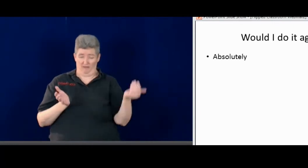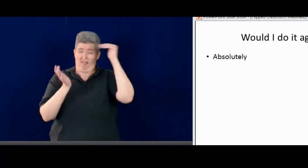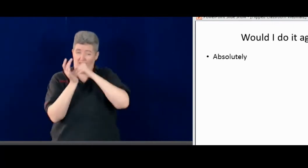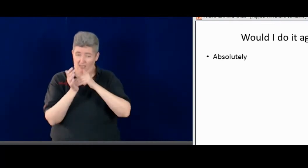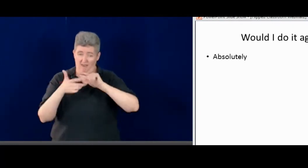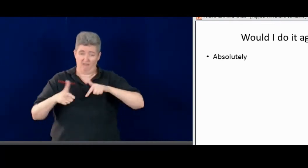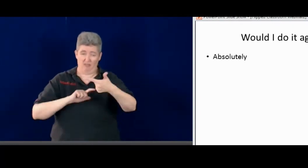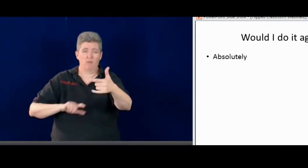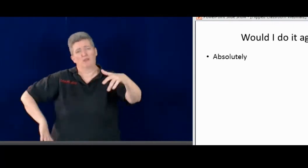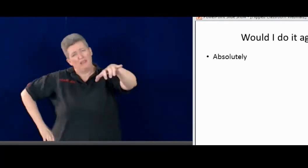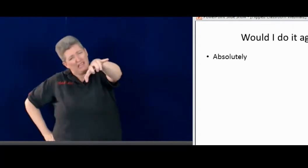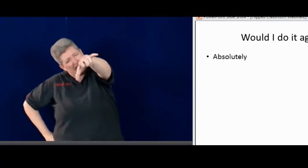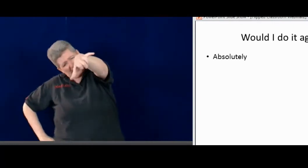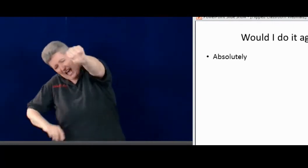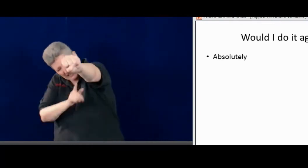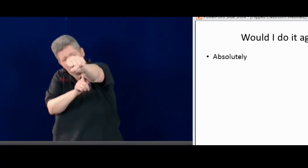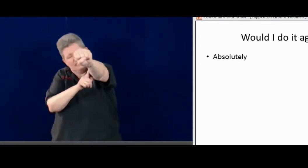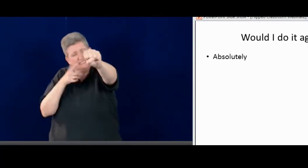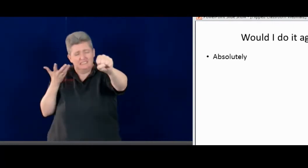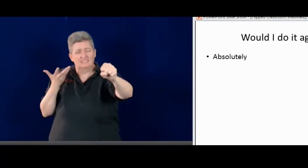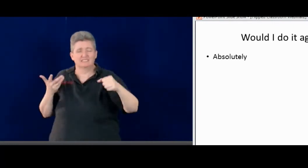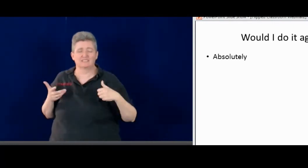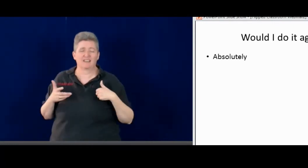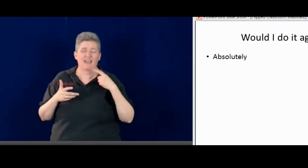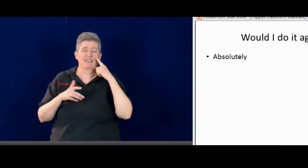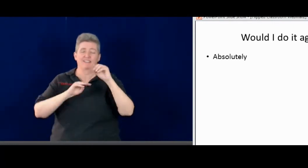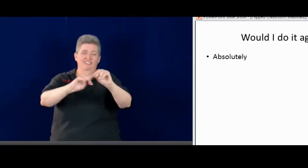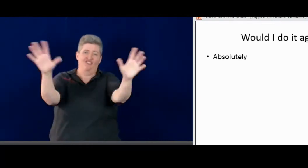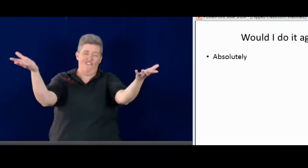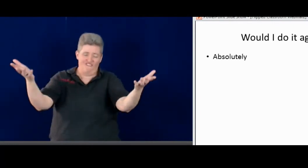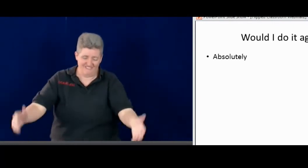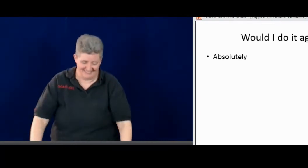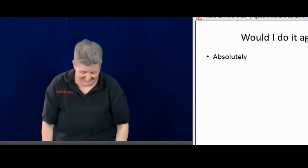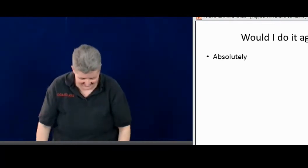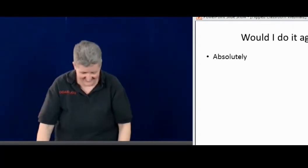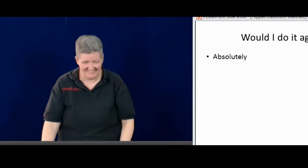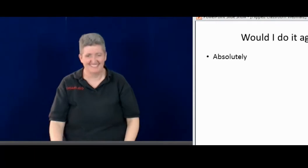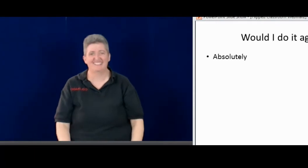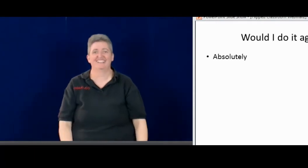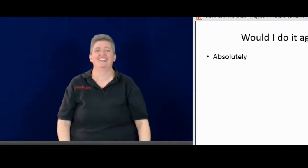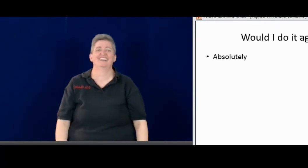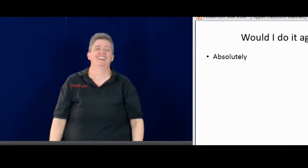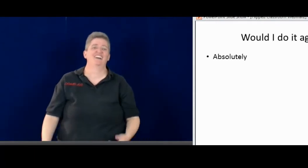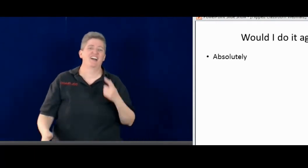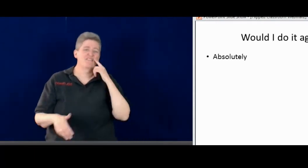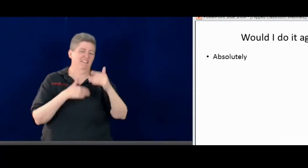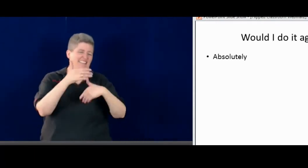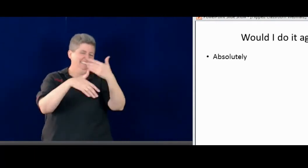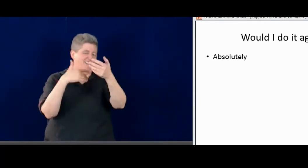And the next one says, well, would I do it again, this flipped classroom? And my answer is a resounding yes, obviously.